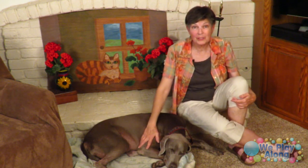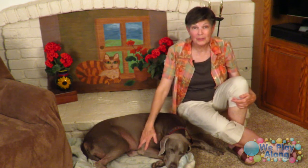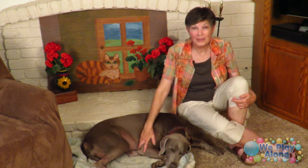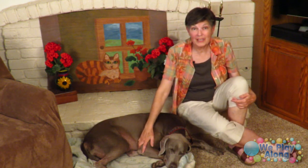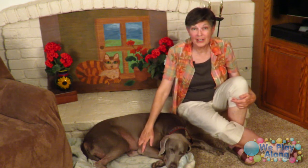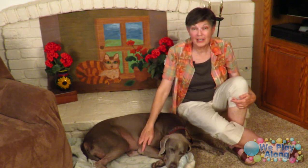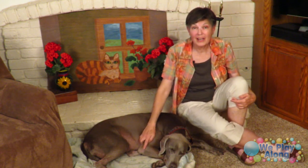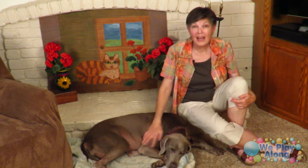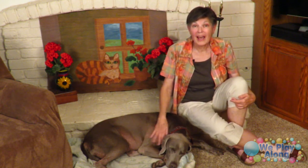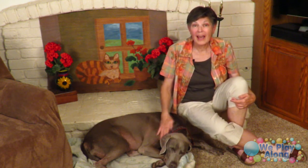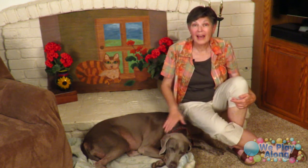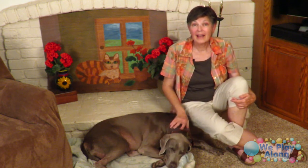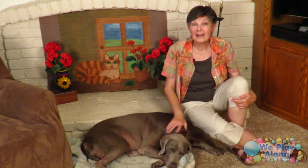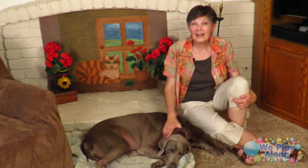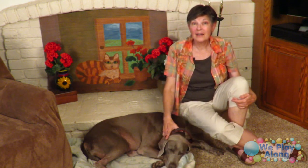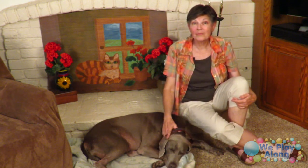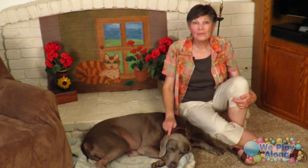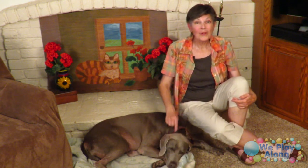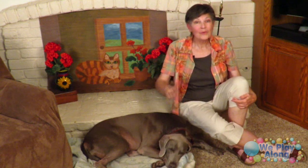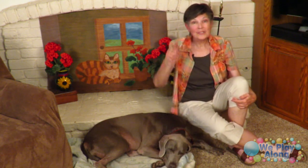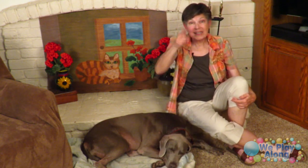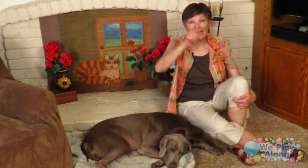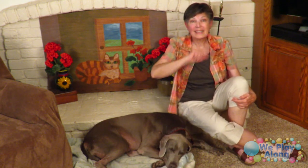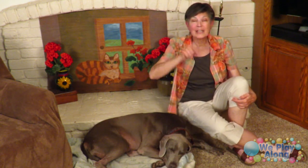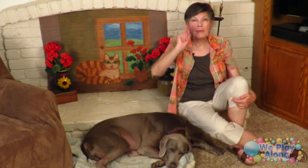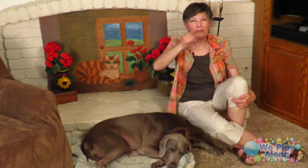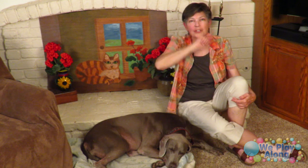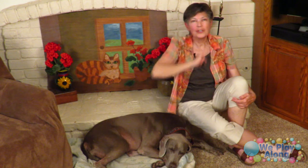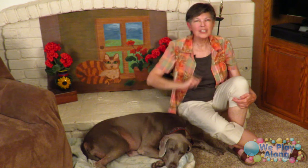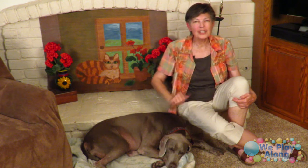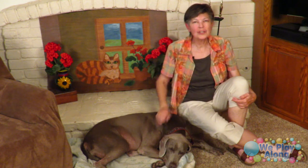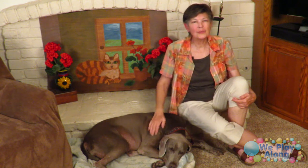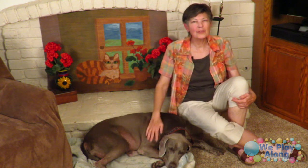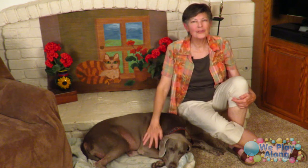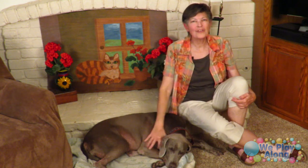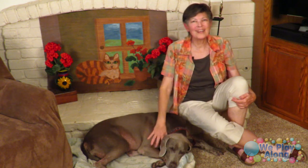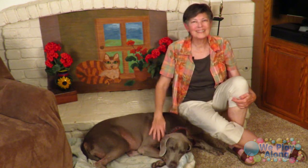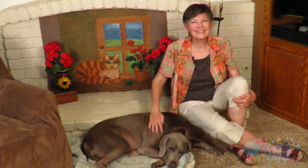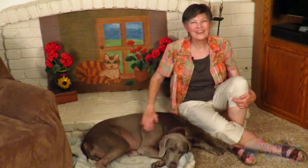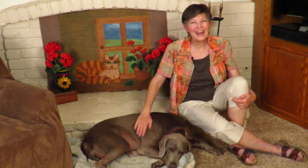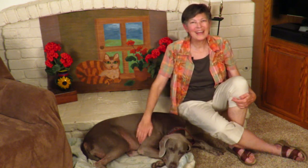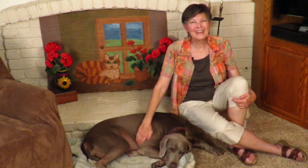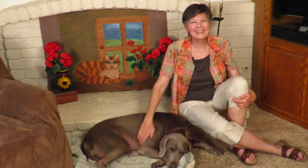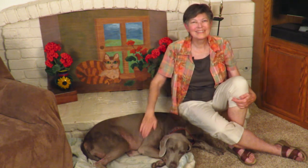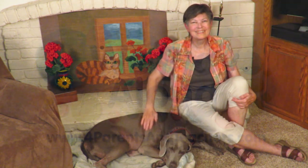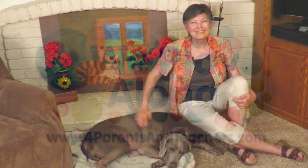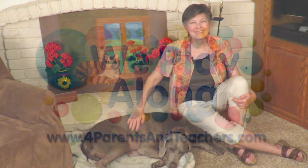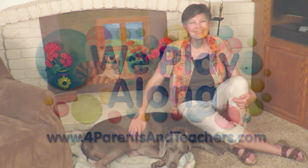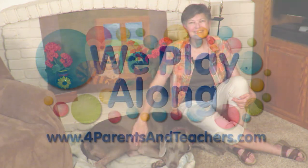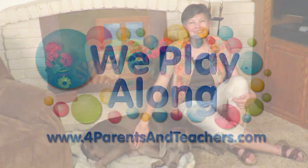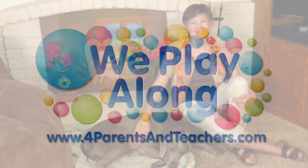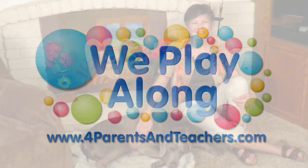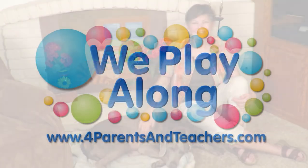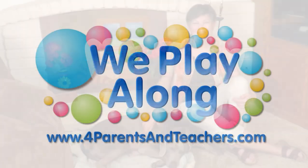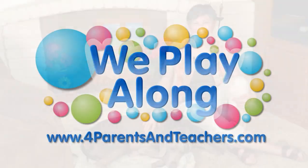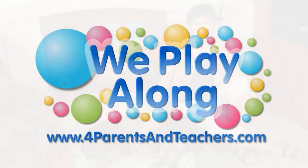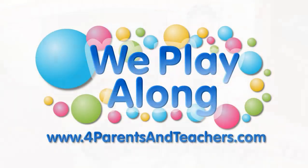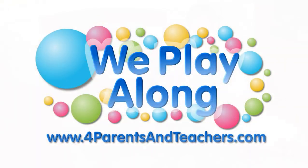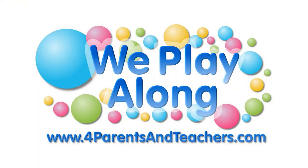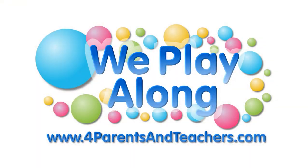be doing here and um we'll see you next time and be sure you share us with your friends okay play play play along come